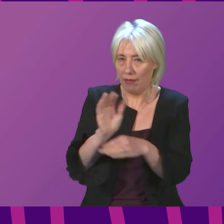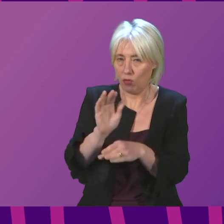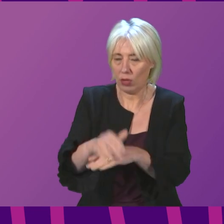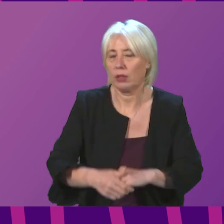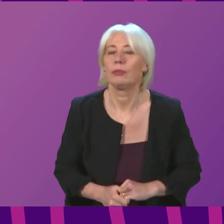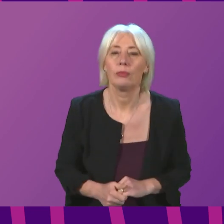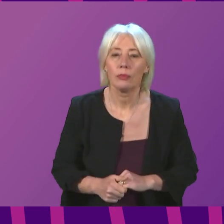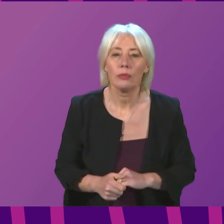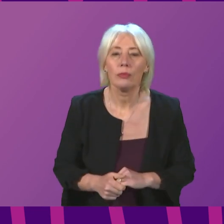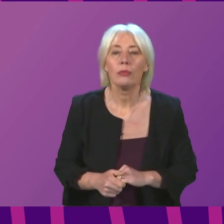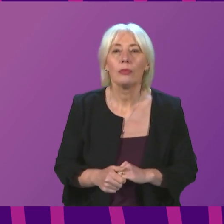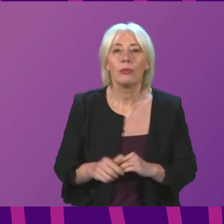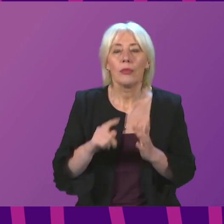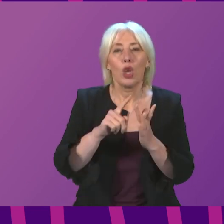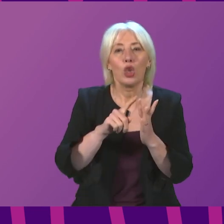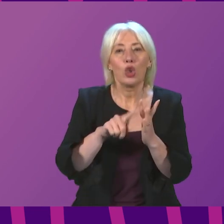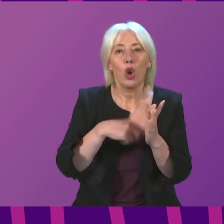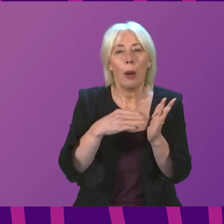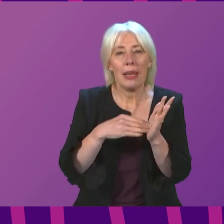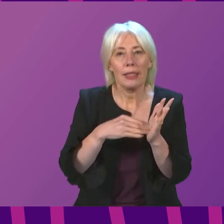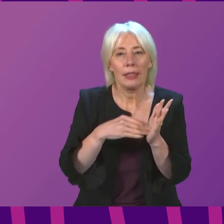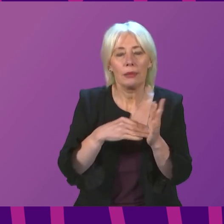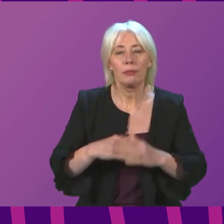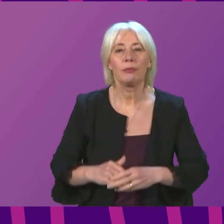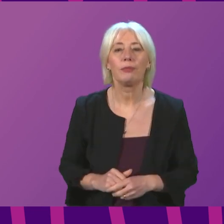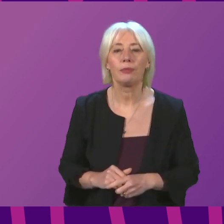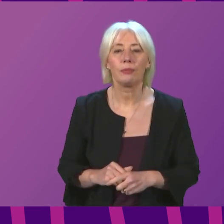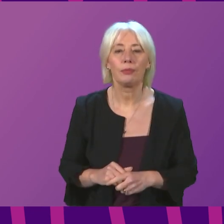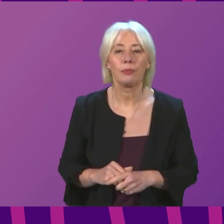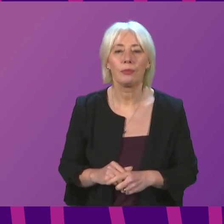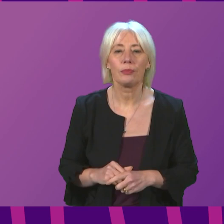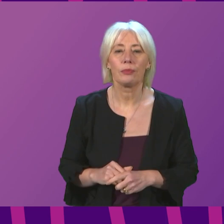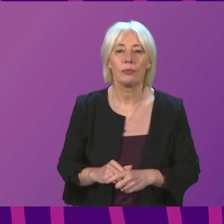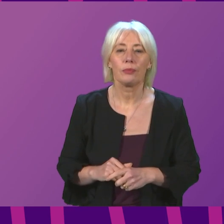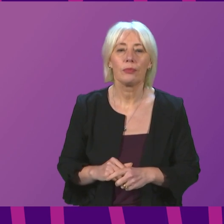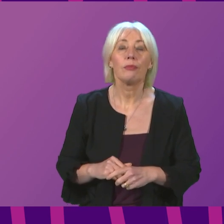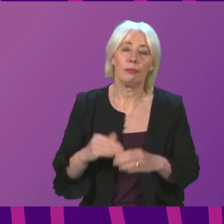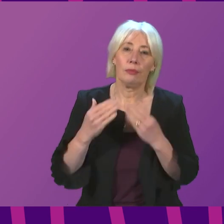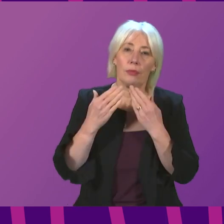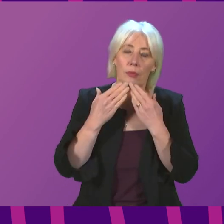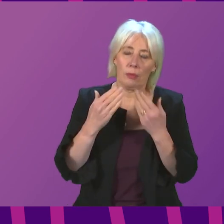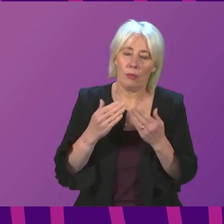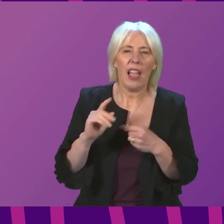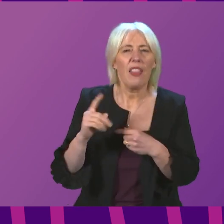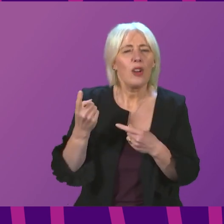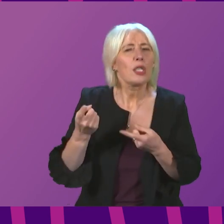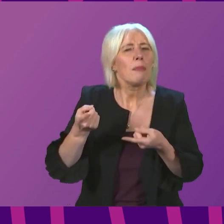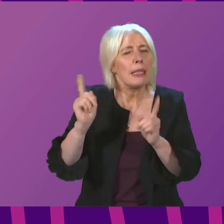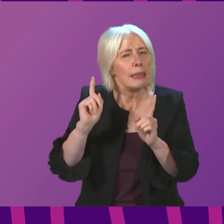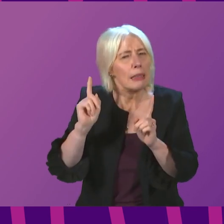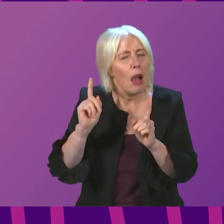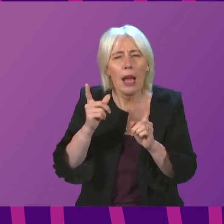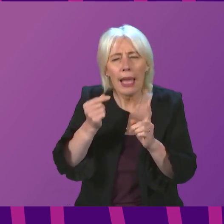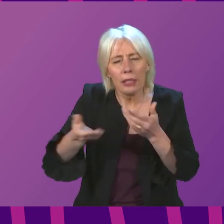John Mason, to be followed by Julian Mackay. Thank you very much. I wonder if the First Minister can say anything more